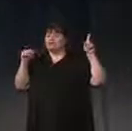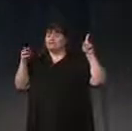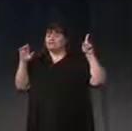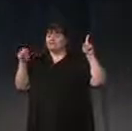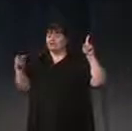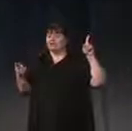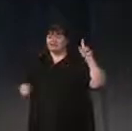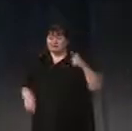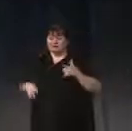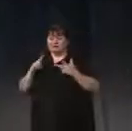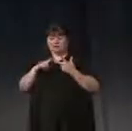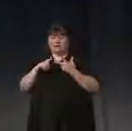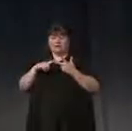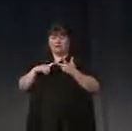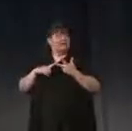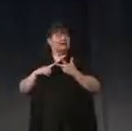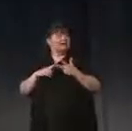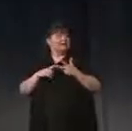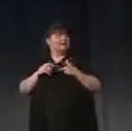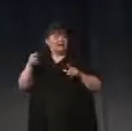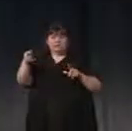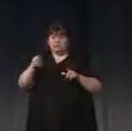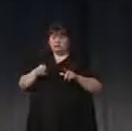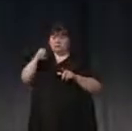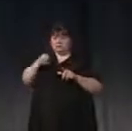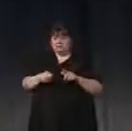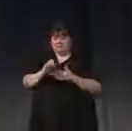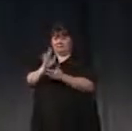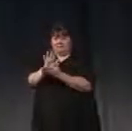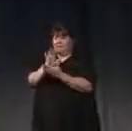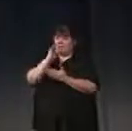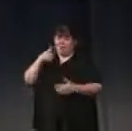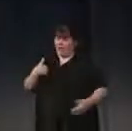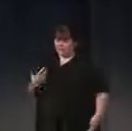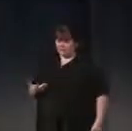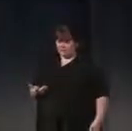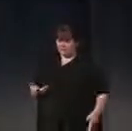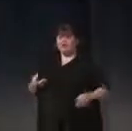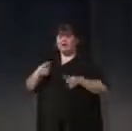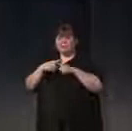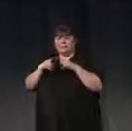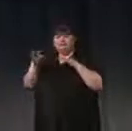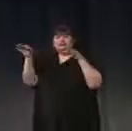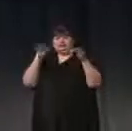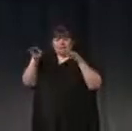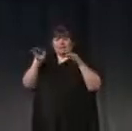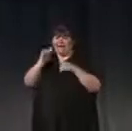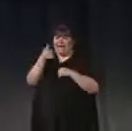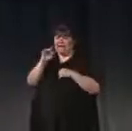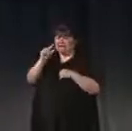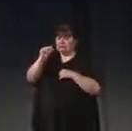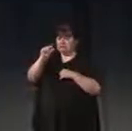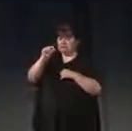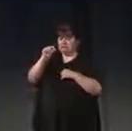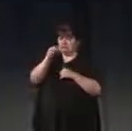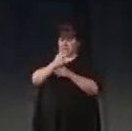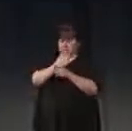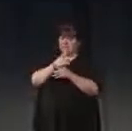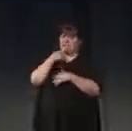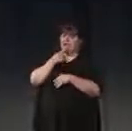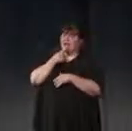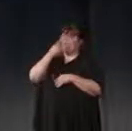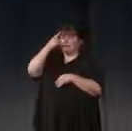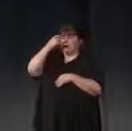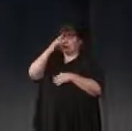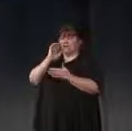have a switchboard. Film, I don't have an image of it, was used to describe the brain in 1920s Germany. Here